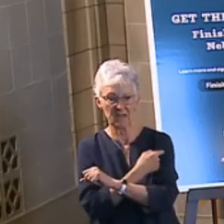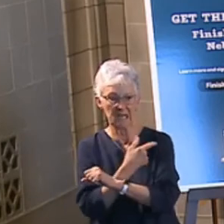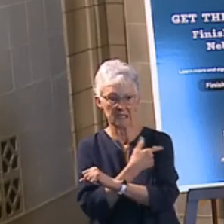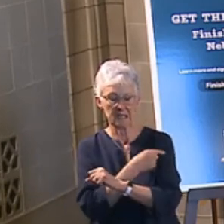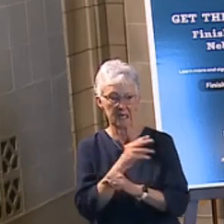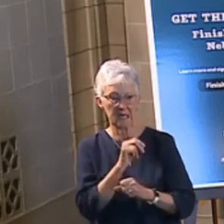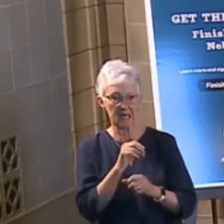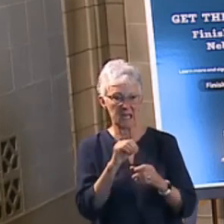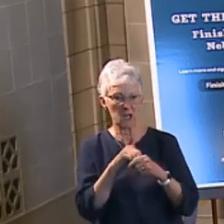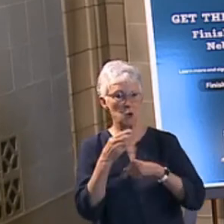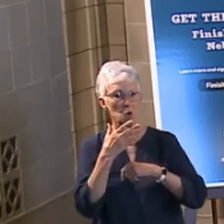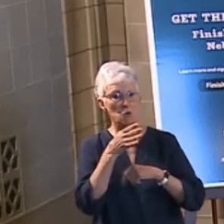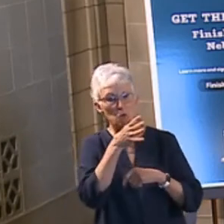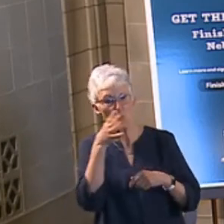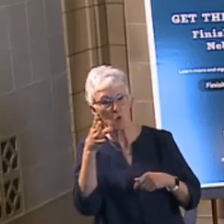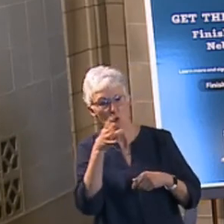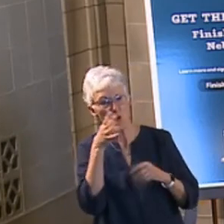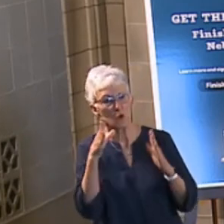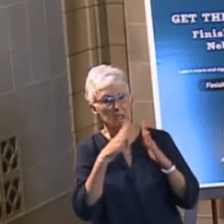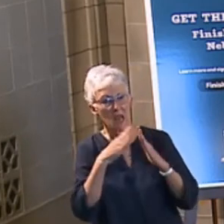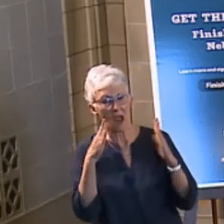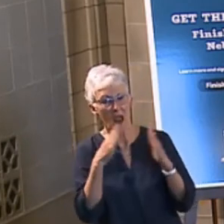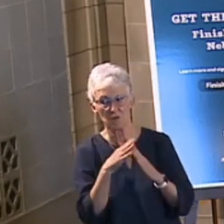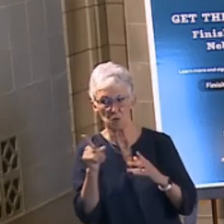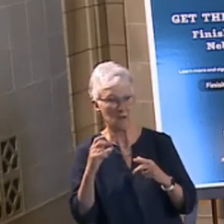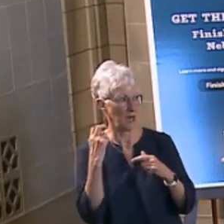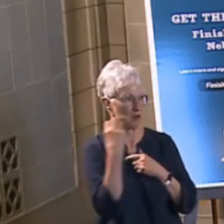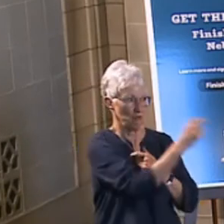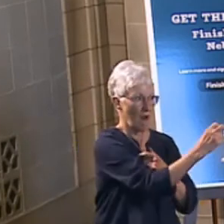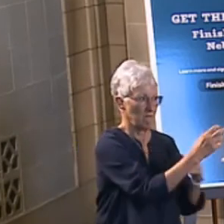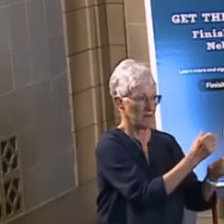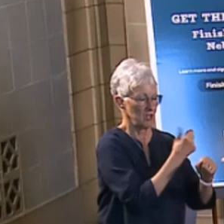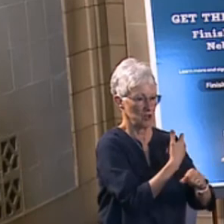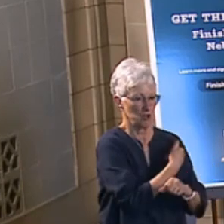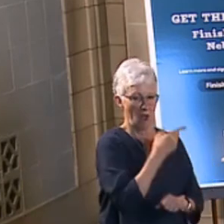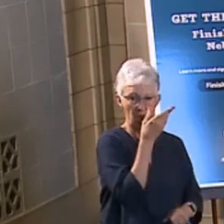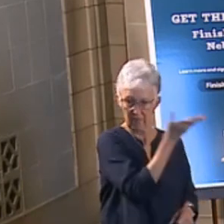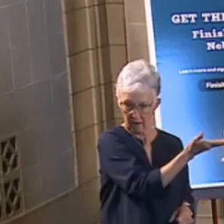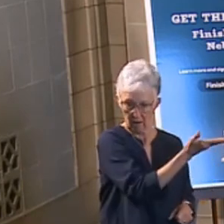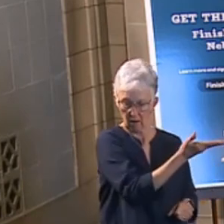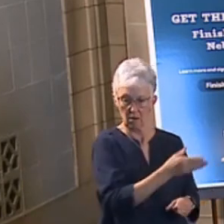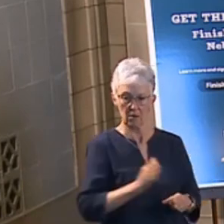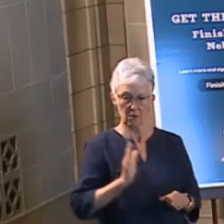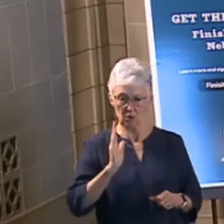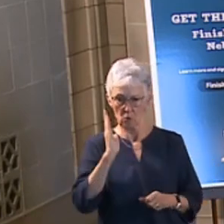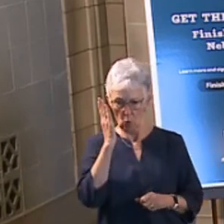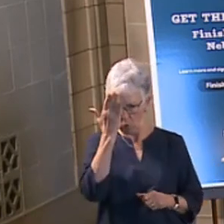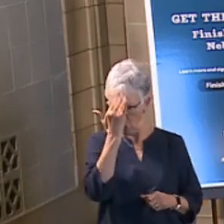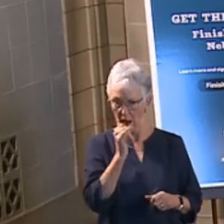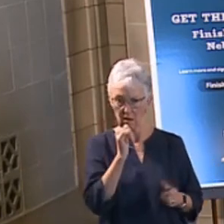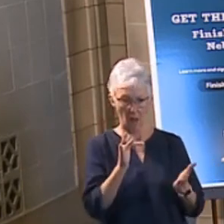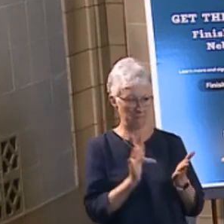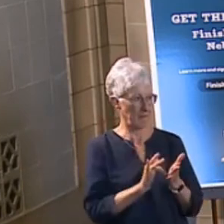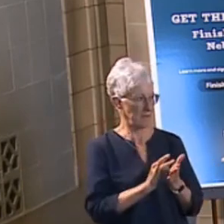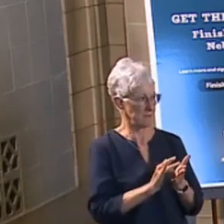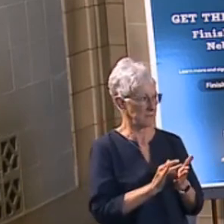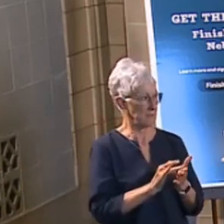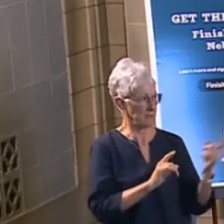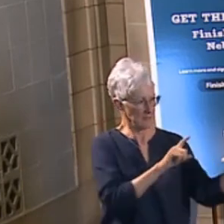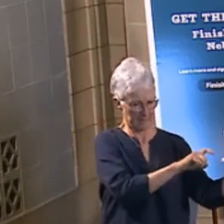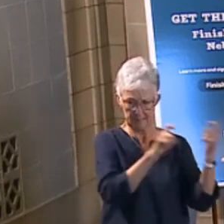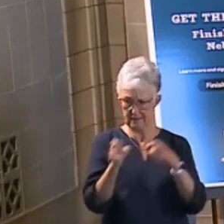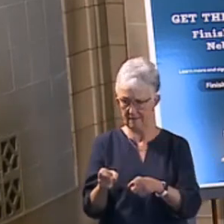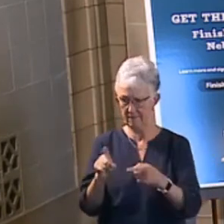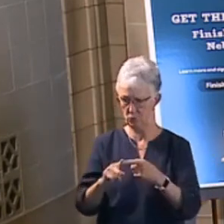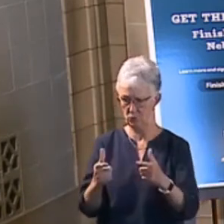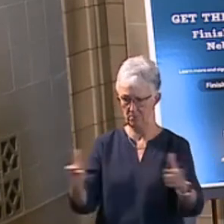up in those areas. Will less vaccine be allocated to these areas and more to larger, more populated counties? So, with regard to how the state is